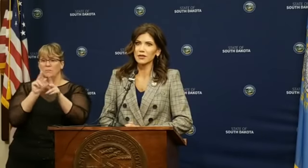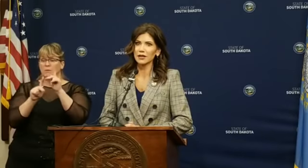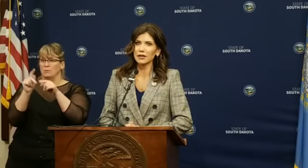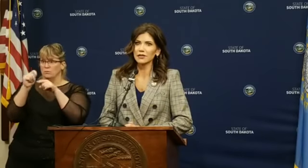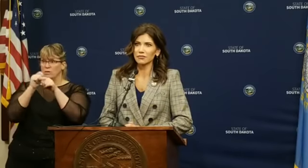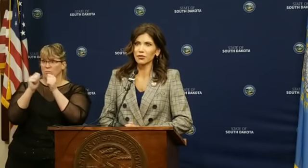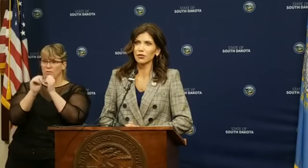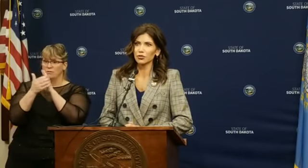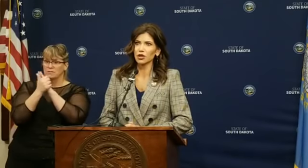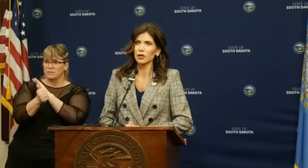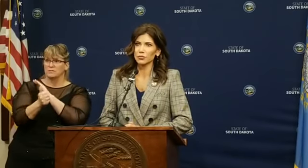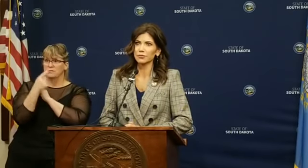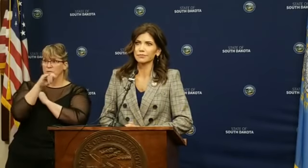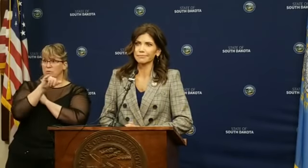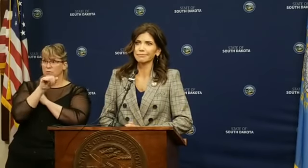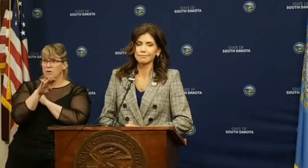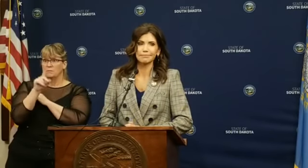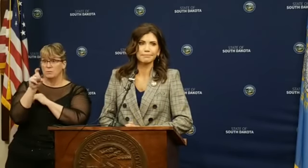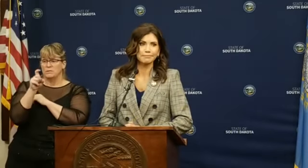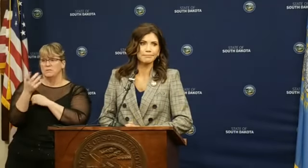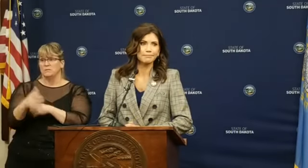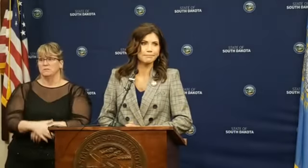the skills that they need to fill those jobs.